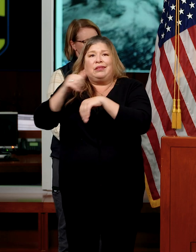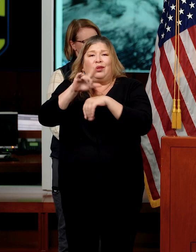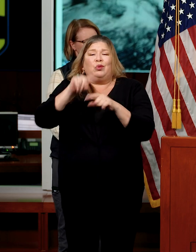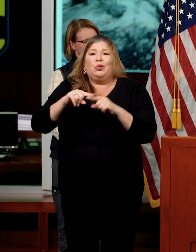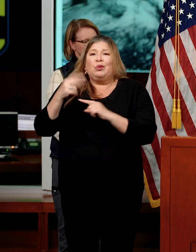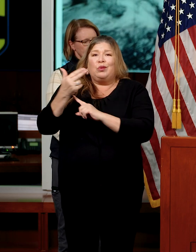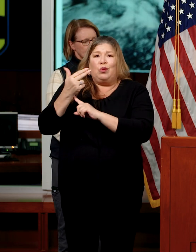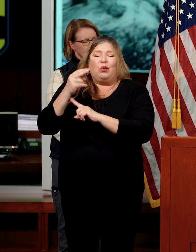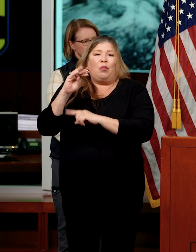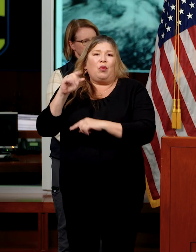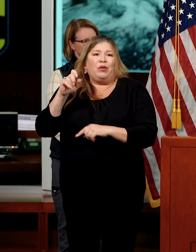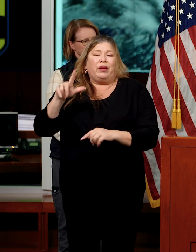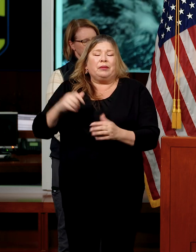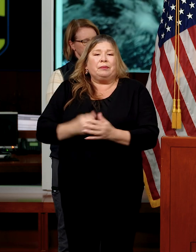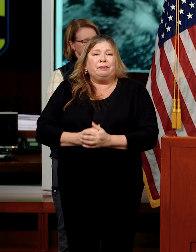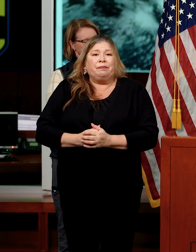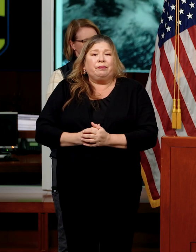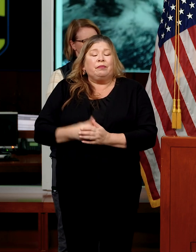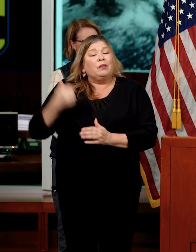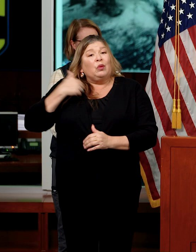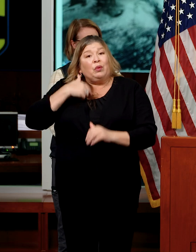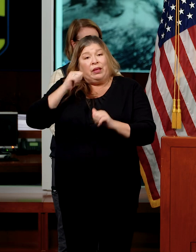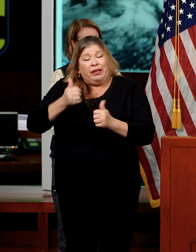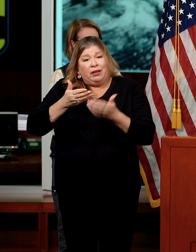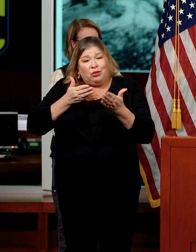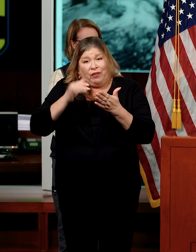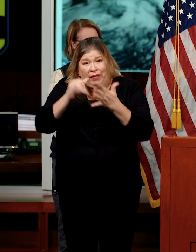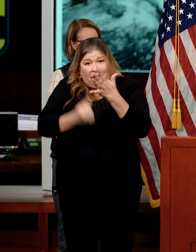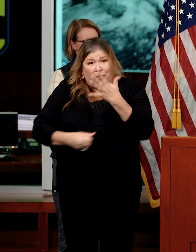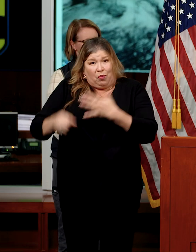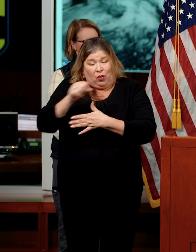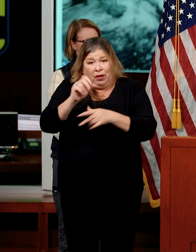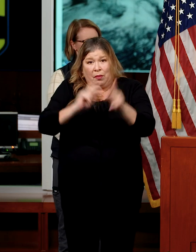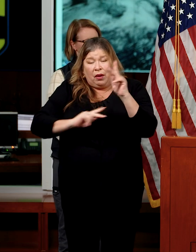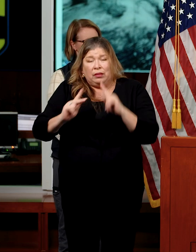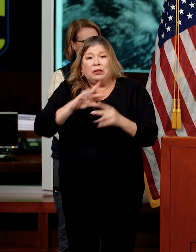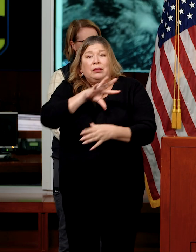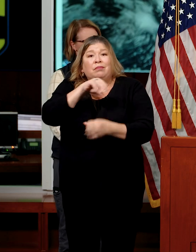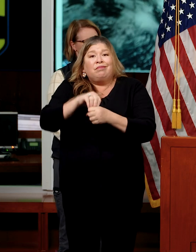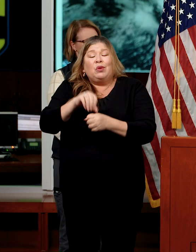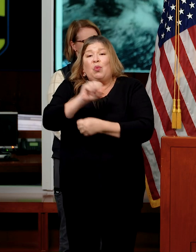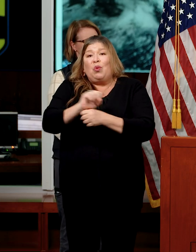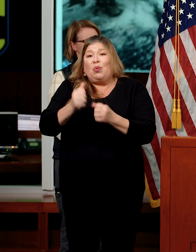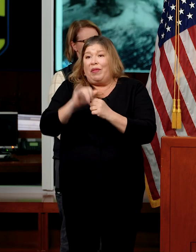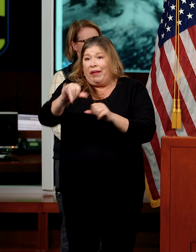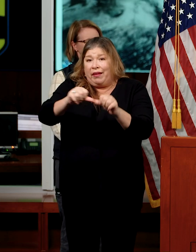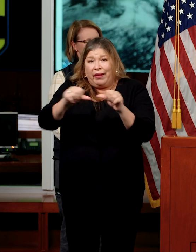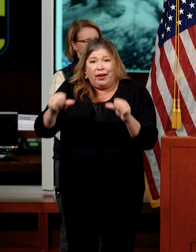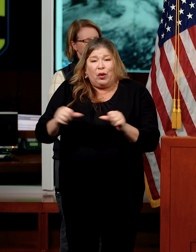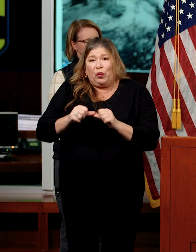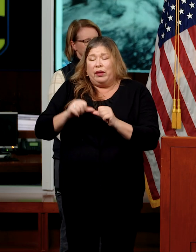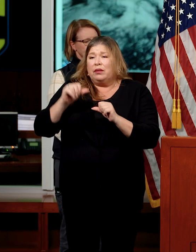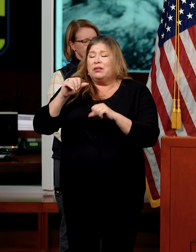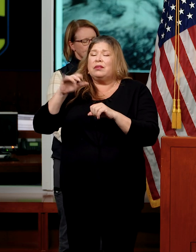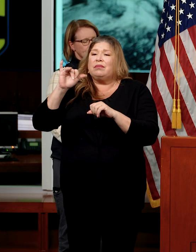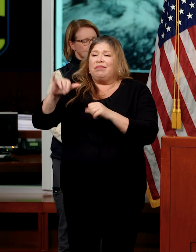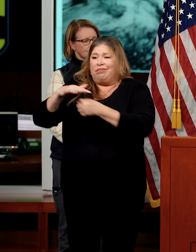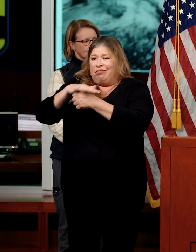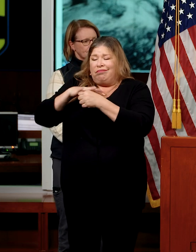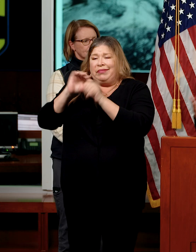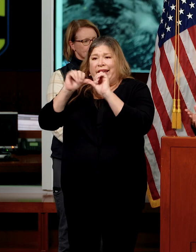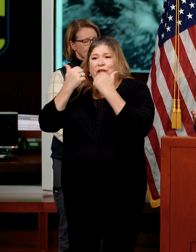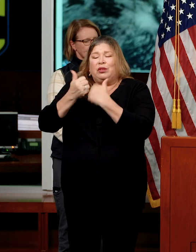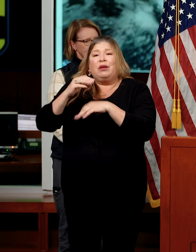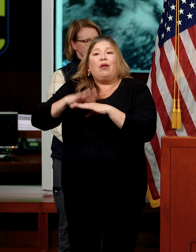has also allowed us to coordinate our statewide effort to serve the priority populations, including work with the area agencies on aging and the integration